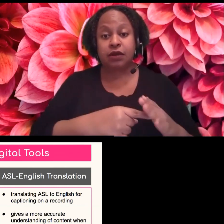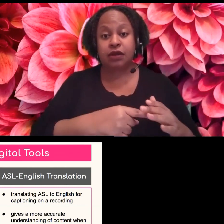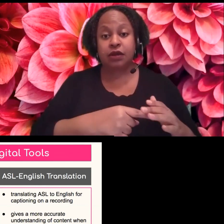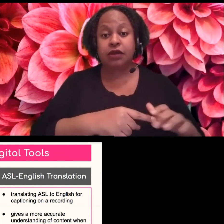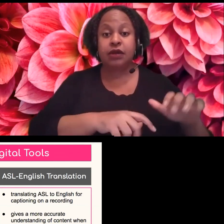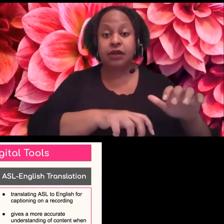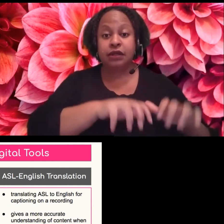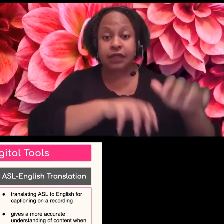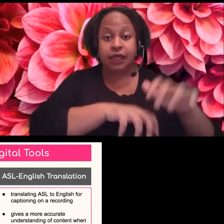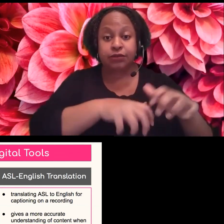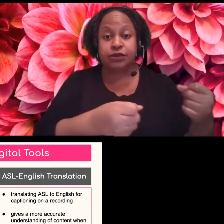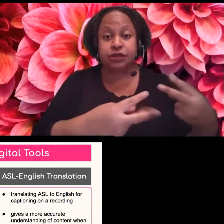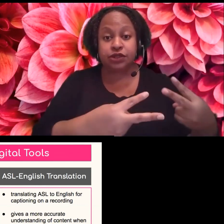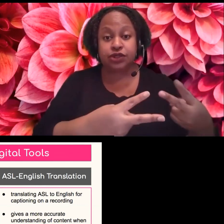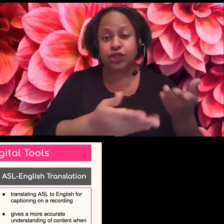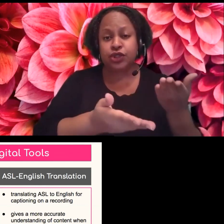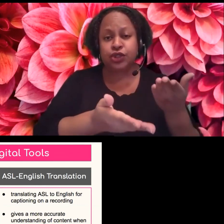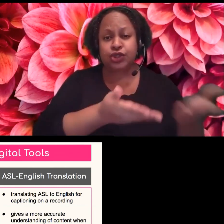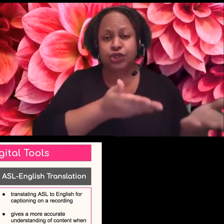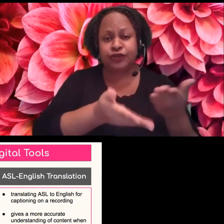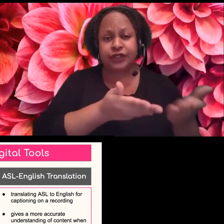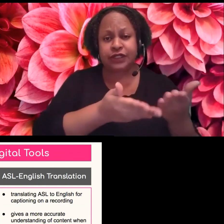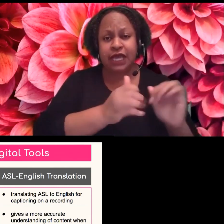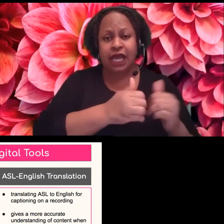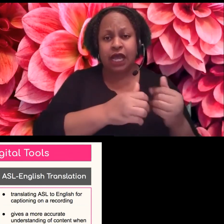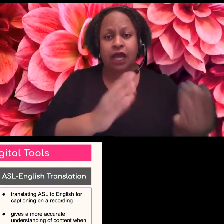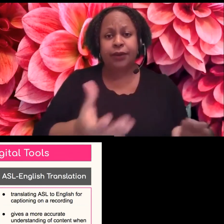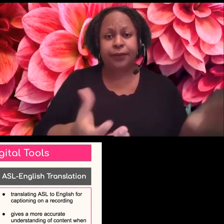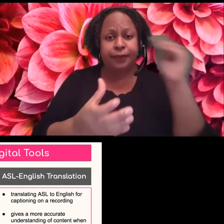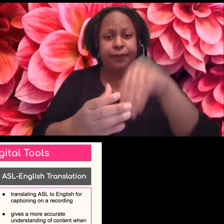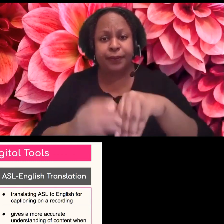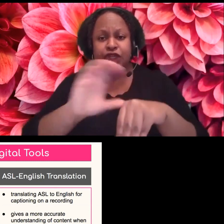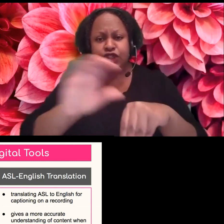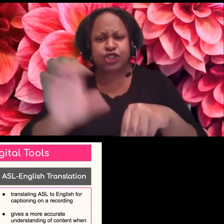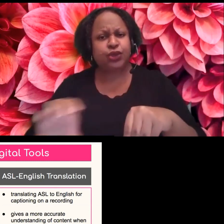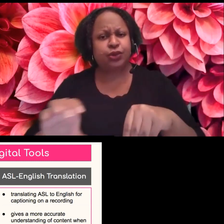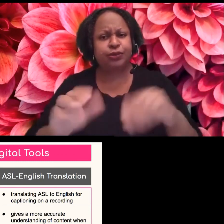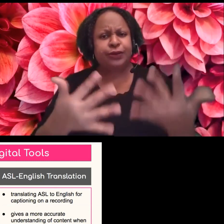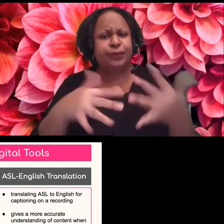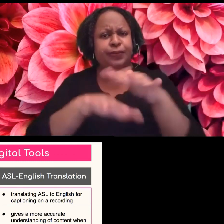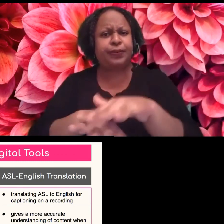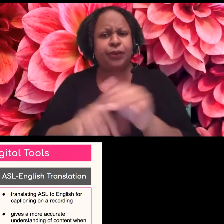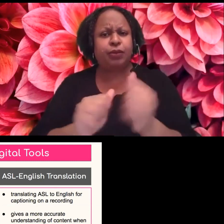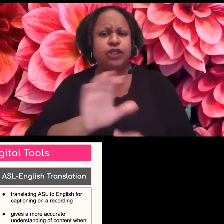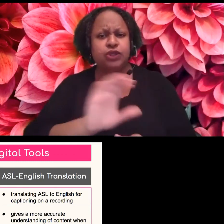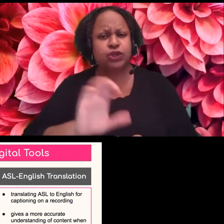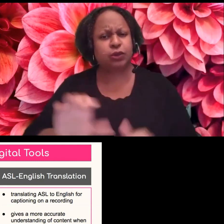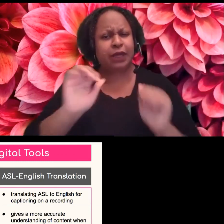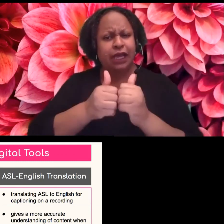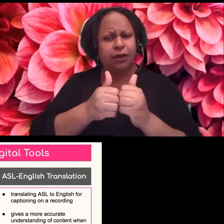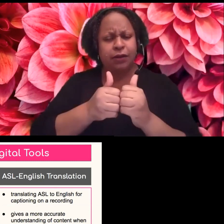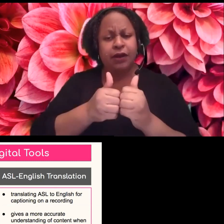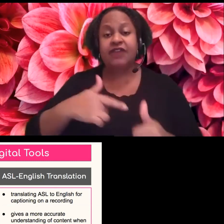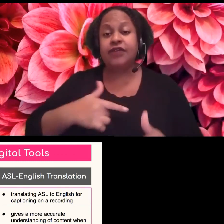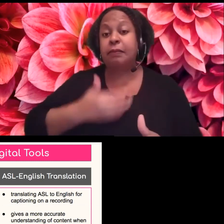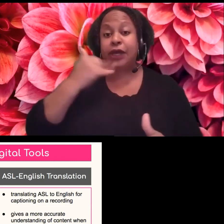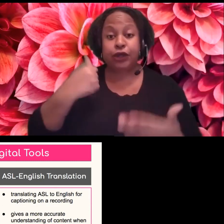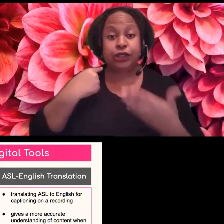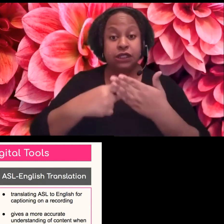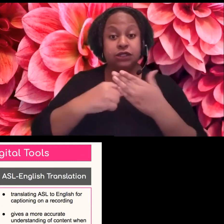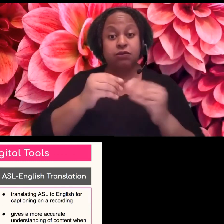ones into zoom. And I think maybe that's something we could go into more depth next week. Absolutely. Um,